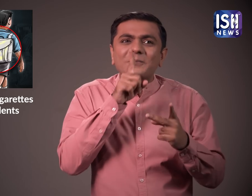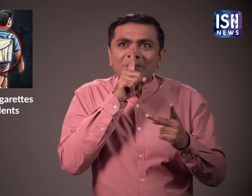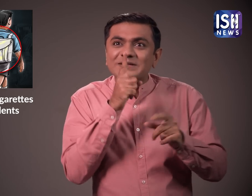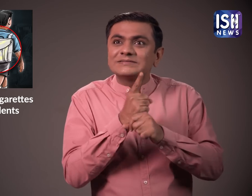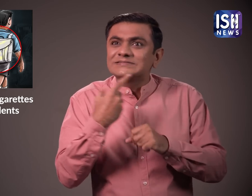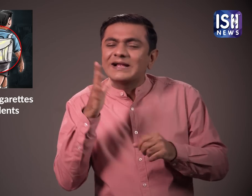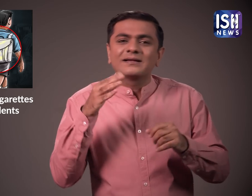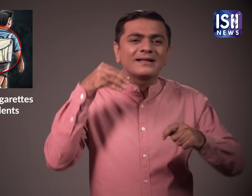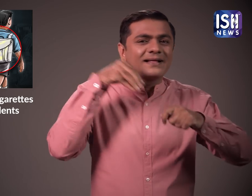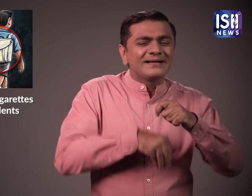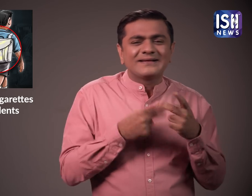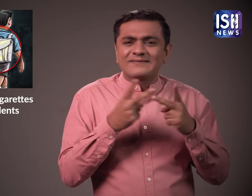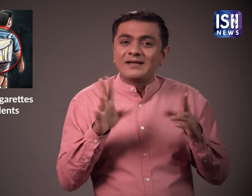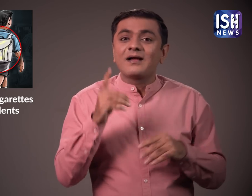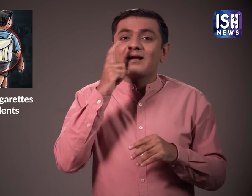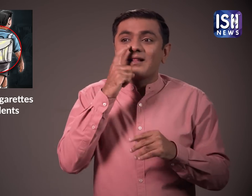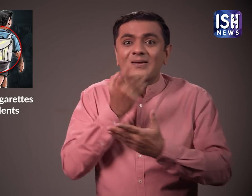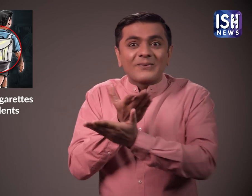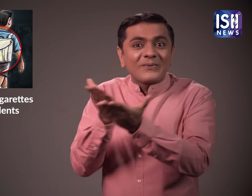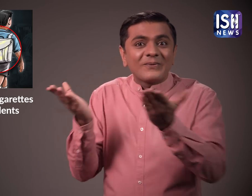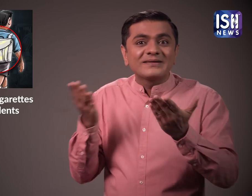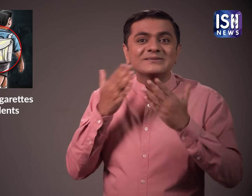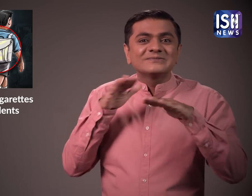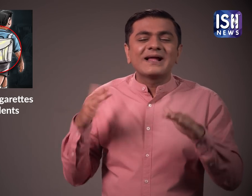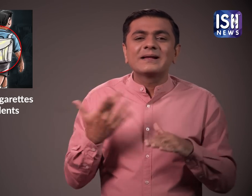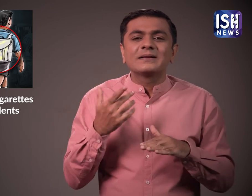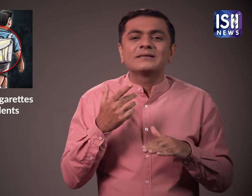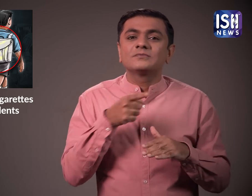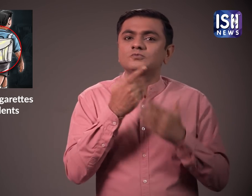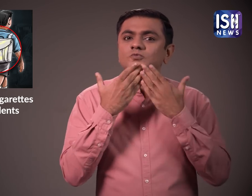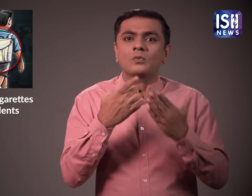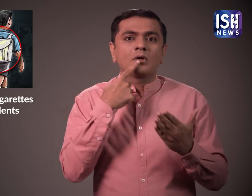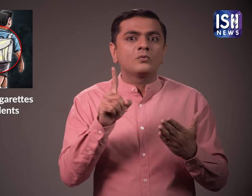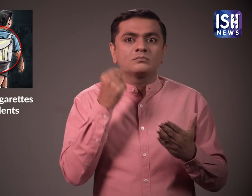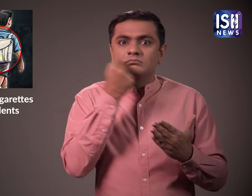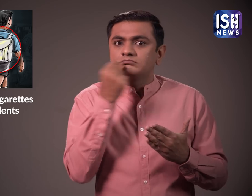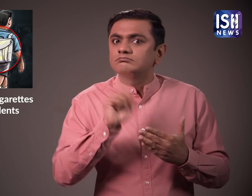We would hide it from our teachers. Girls were not allowed to apply makeup, wear jewellery, etc.